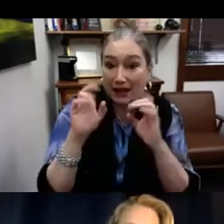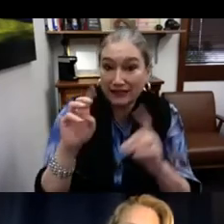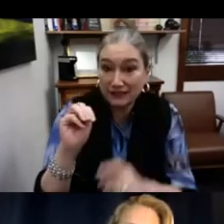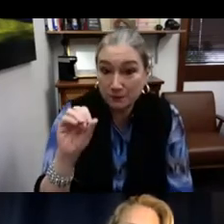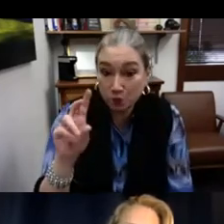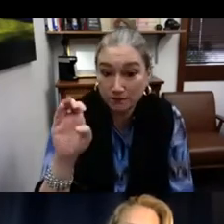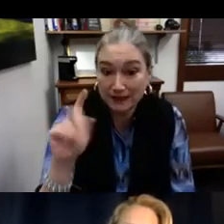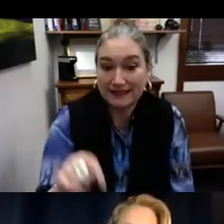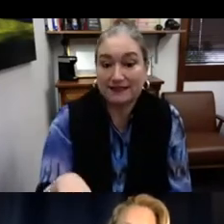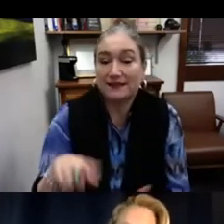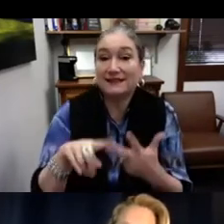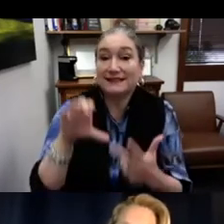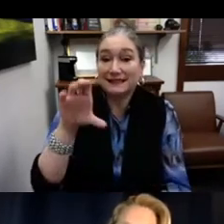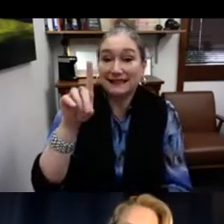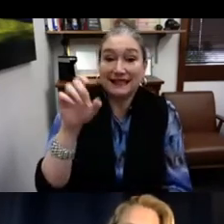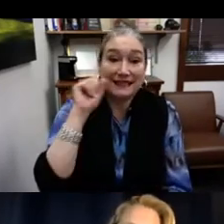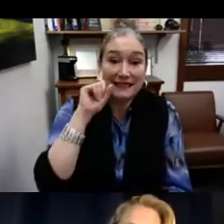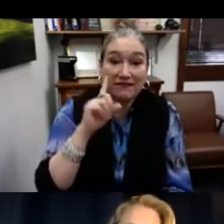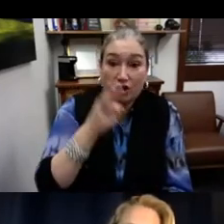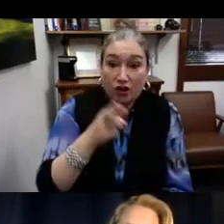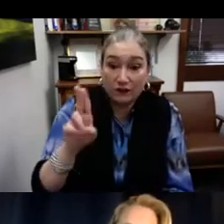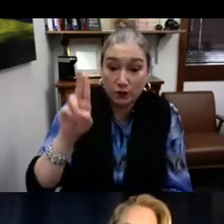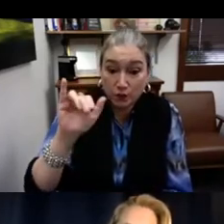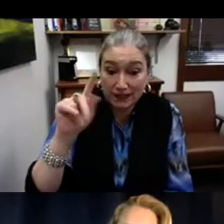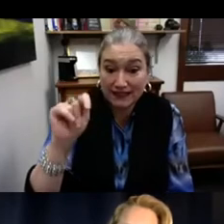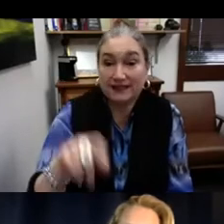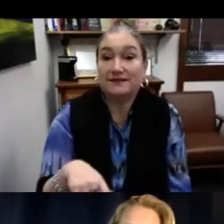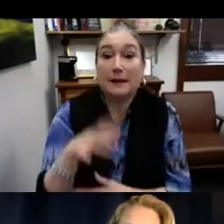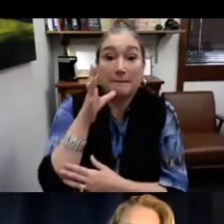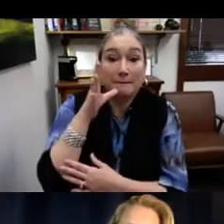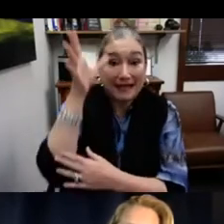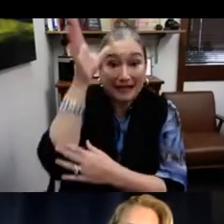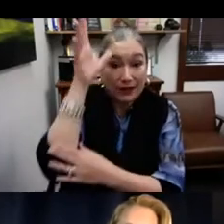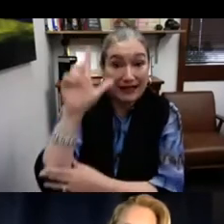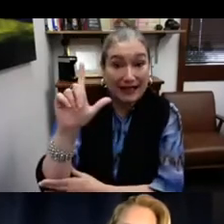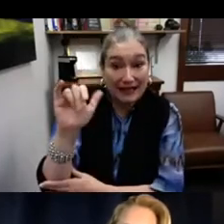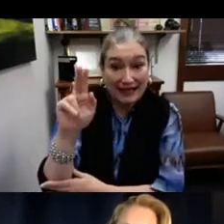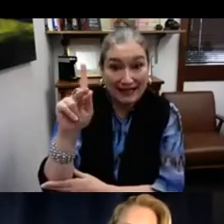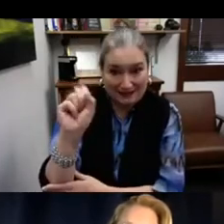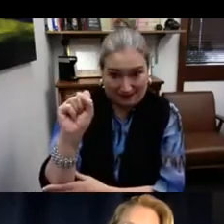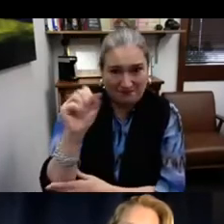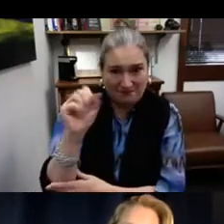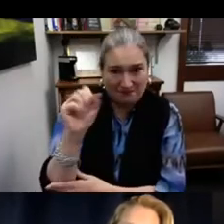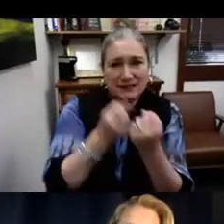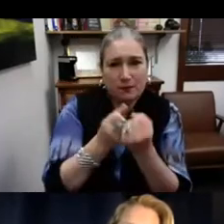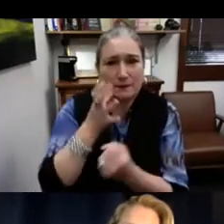So we have the Deaf Child's Bill of Rights. We have Bye Bye Education. We have the CDE Deaf and Hard of Hearing